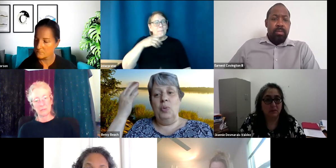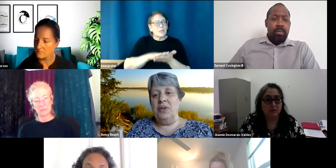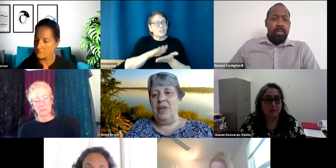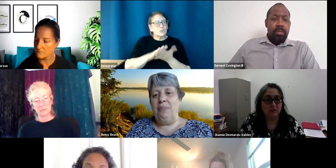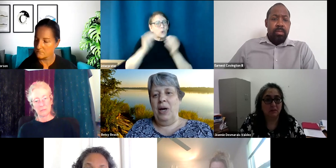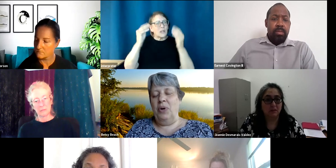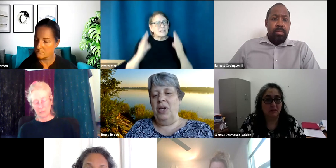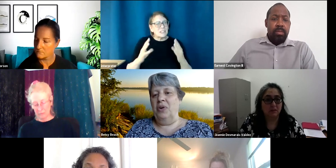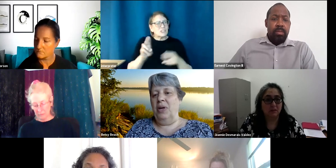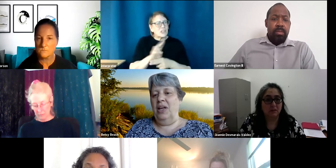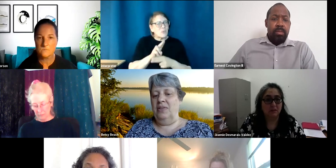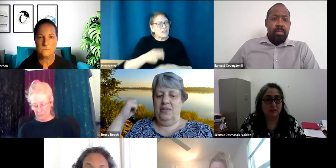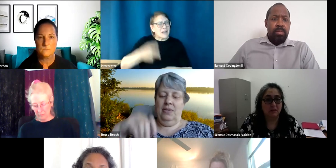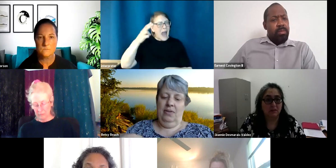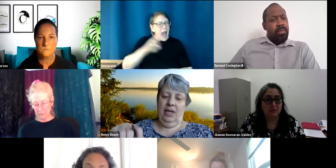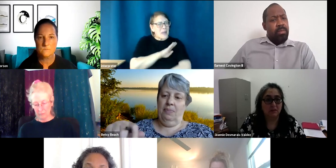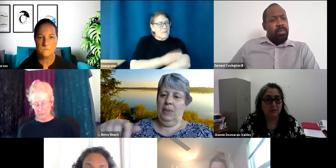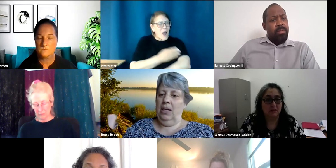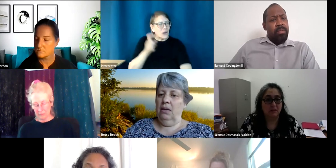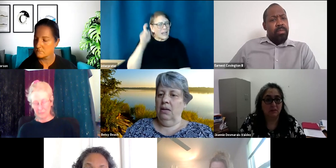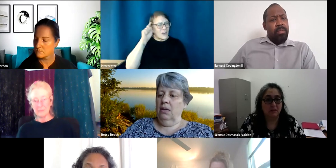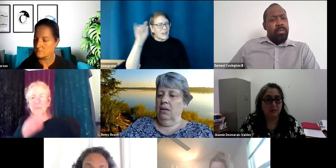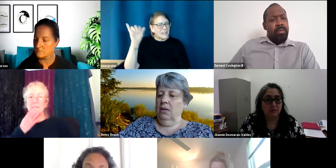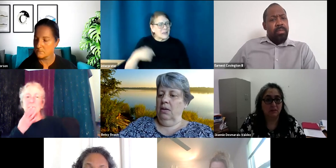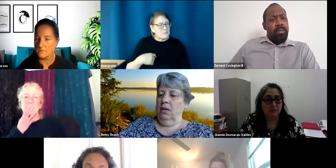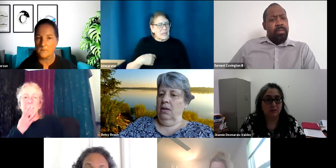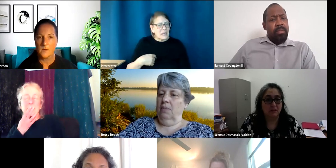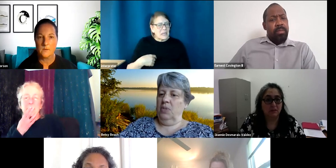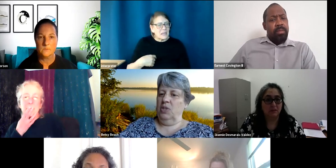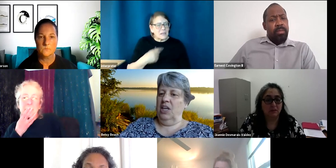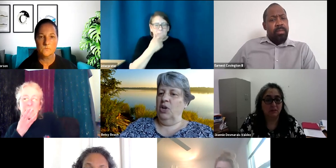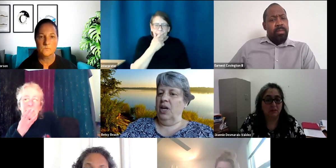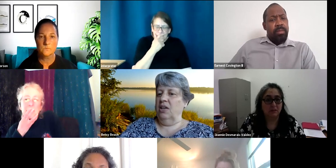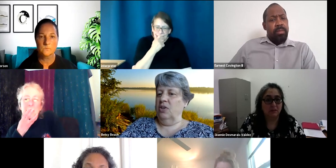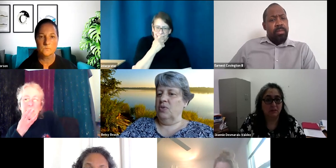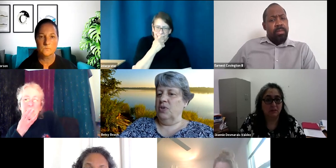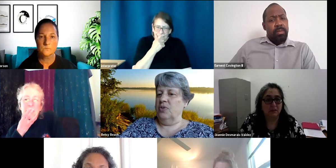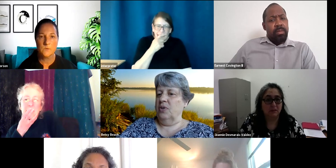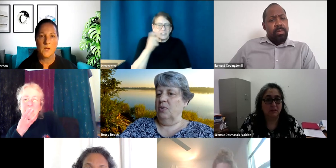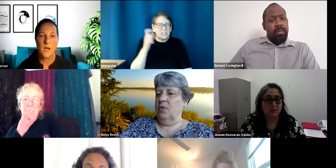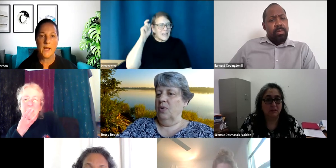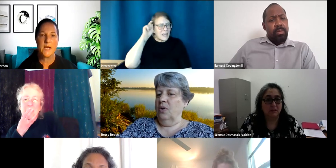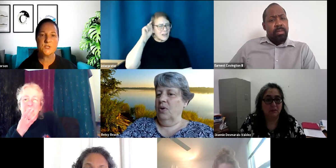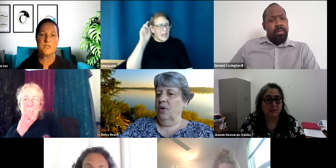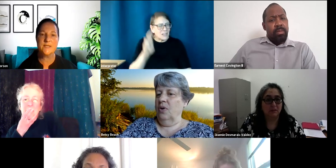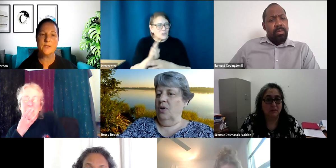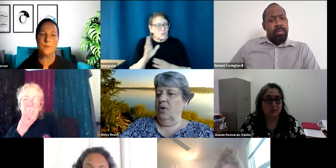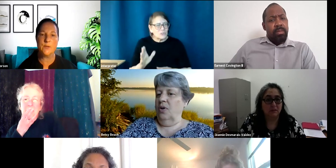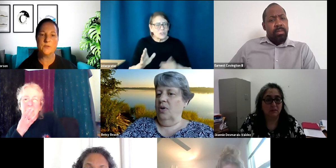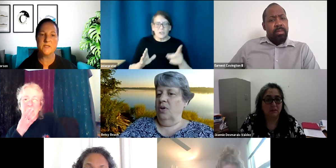she wears high powered hearing aids like me. She's a hearing aid user. So I actually think it would be